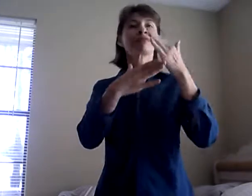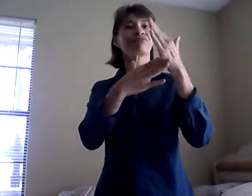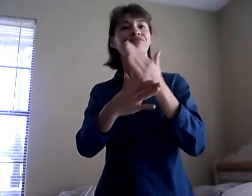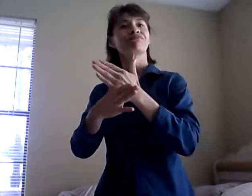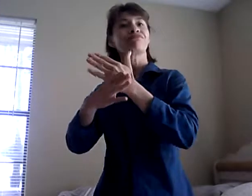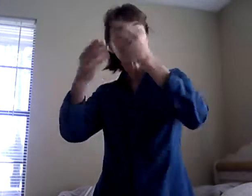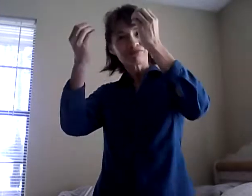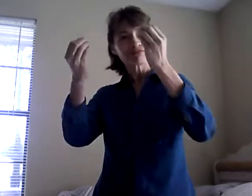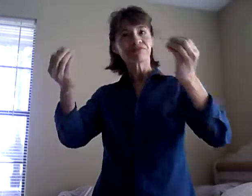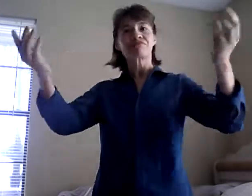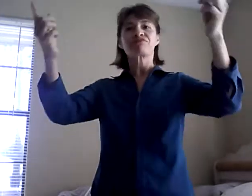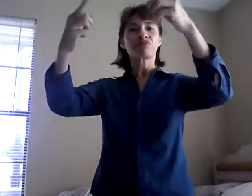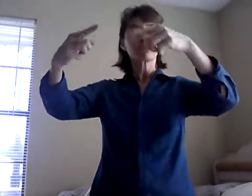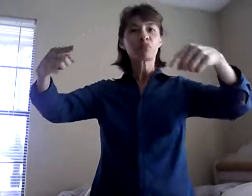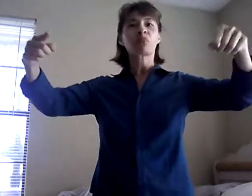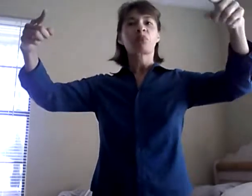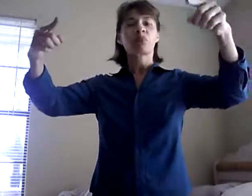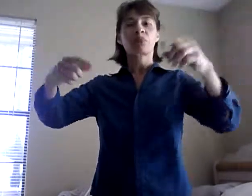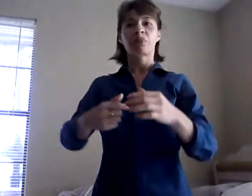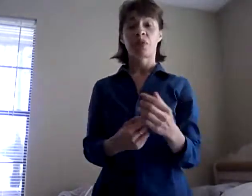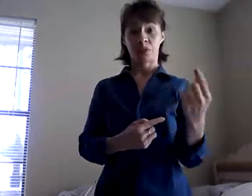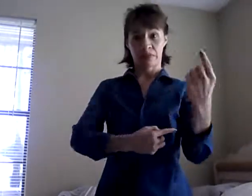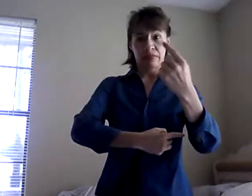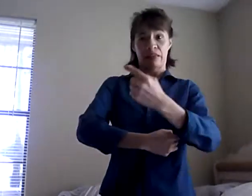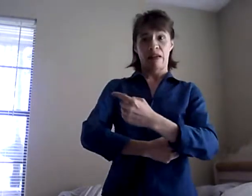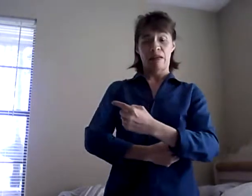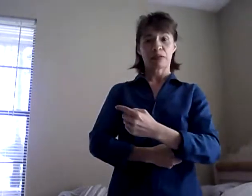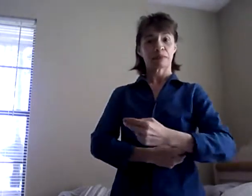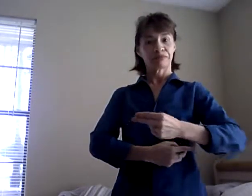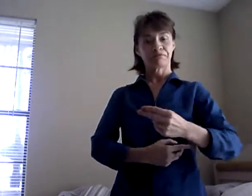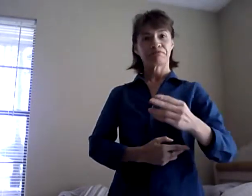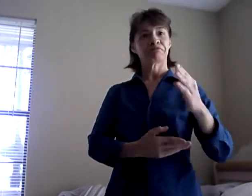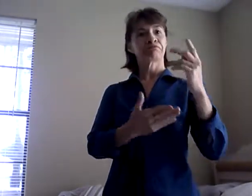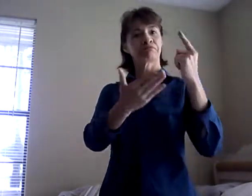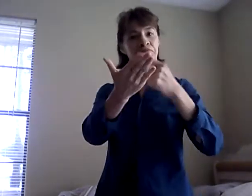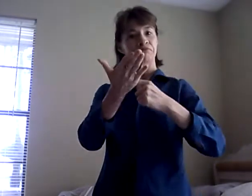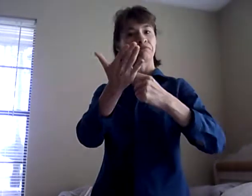Today, I will be talking about the Hindu religion. I will be talking about the natural.